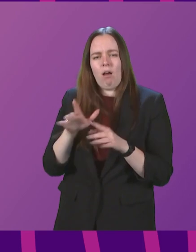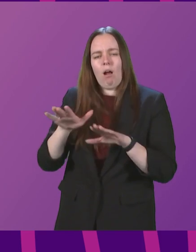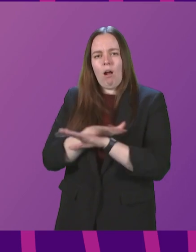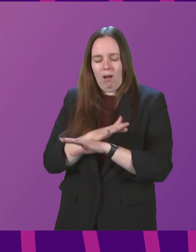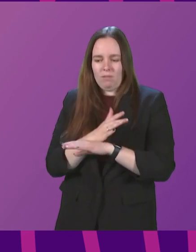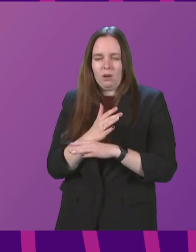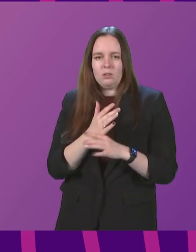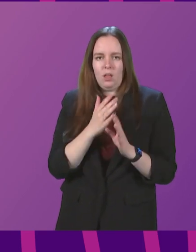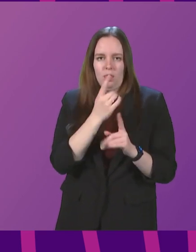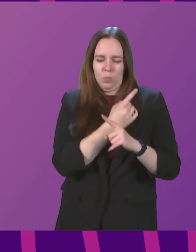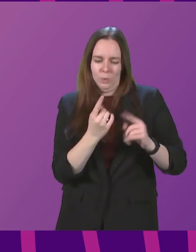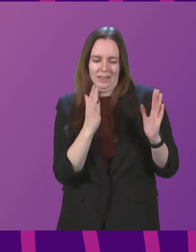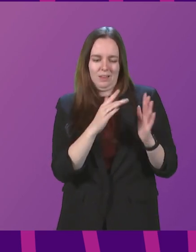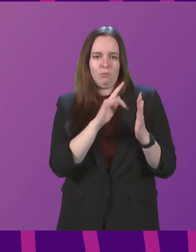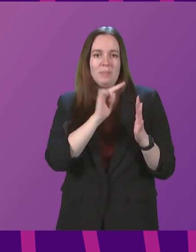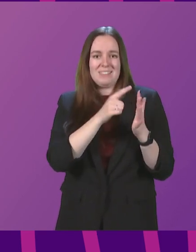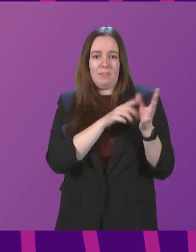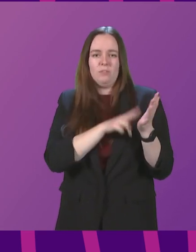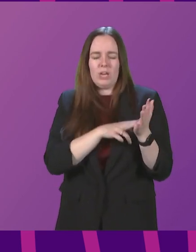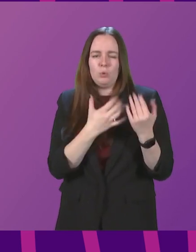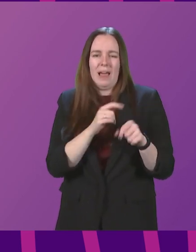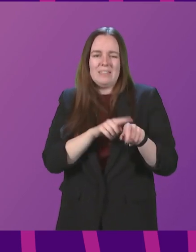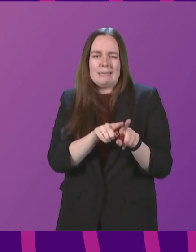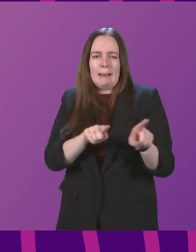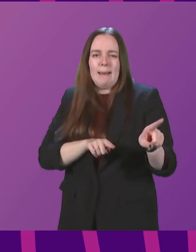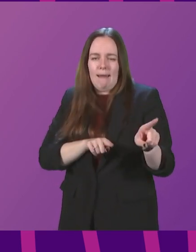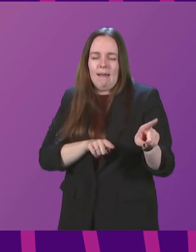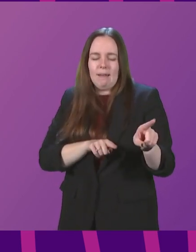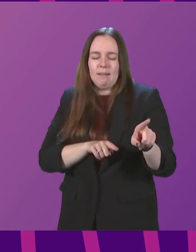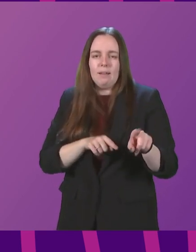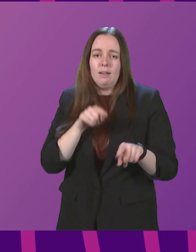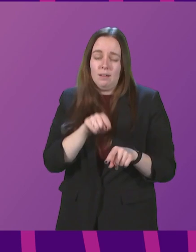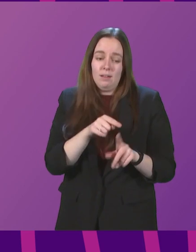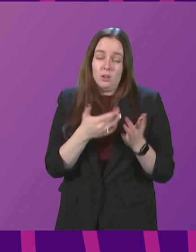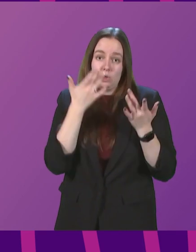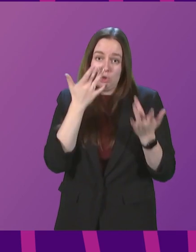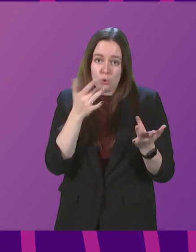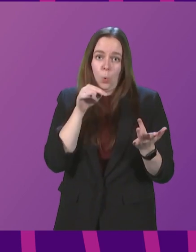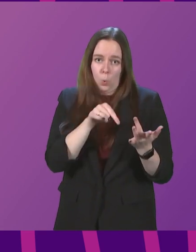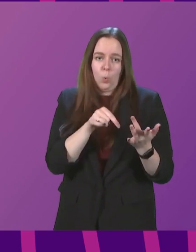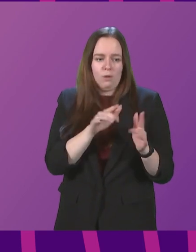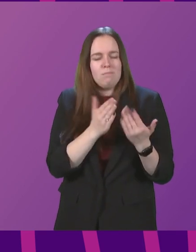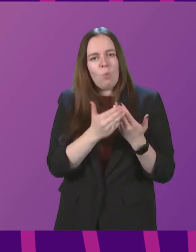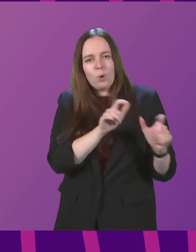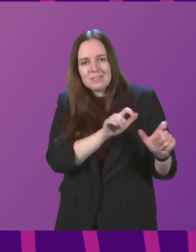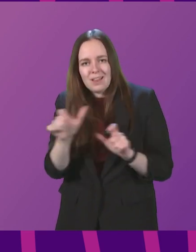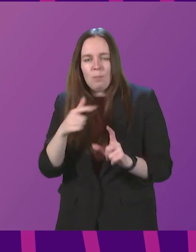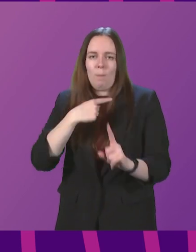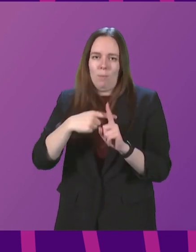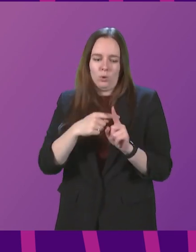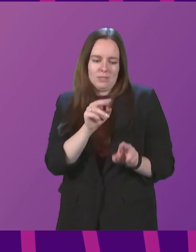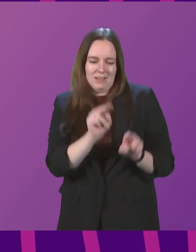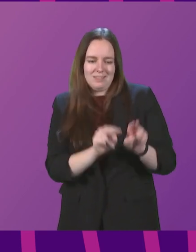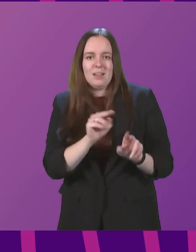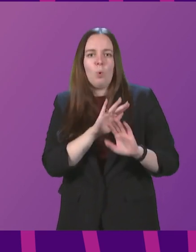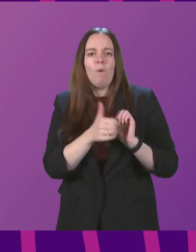week to the 7th of January, and so it does have a time lag associated with it, reinforces this more stable and positive assessment.